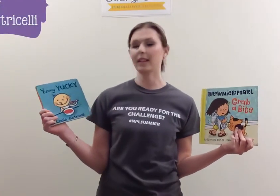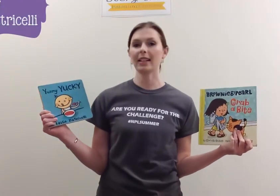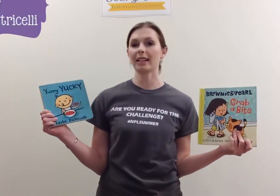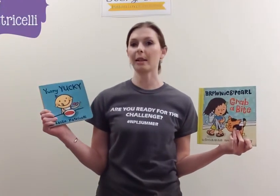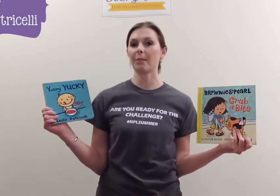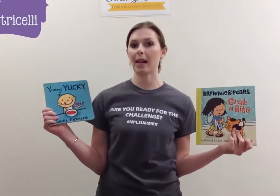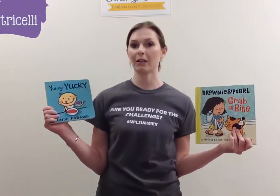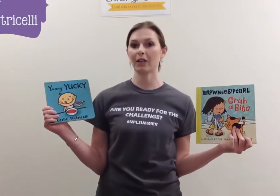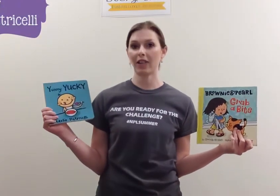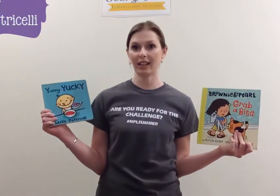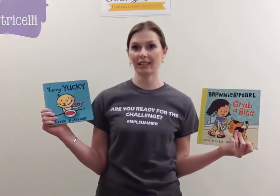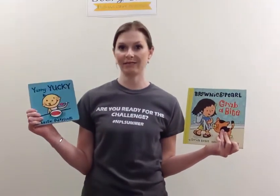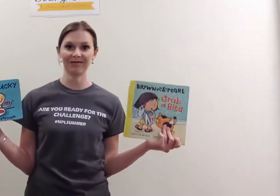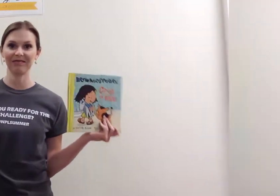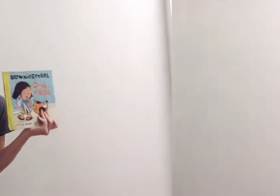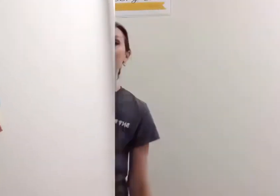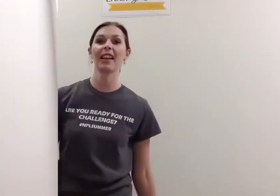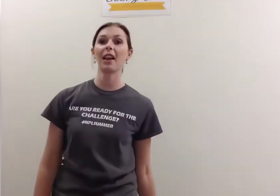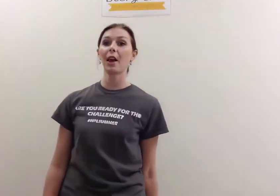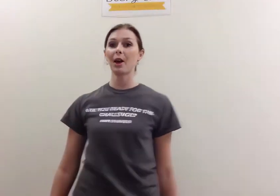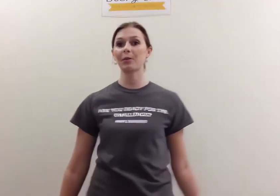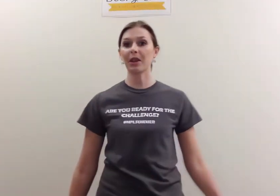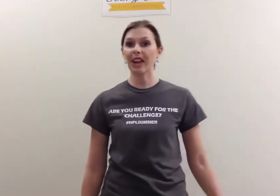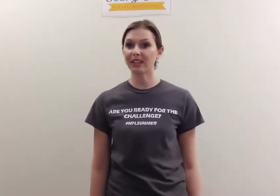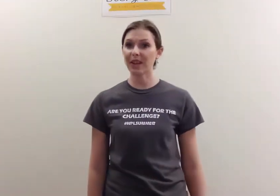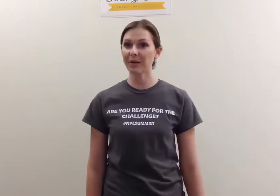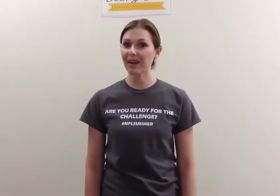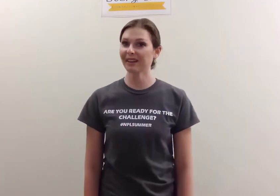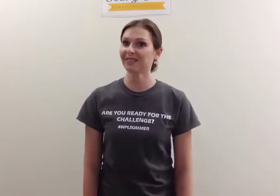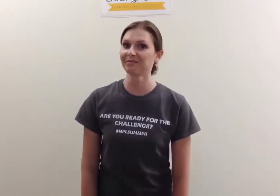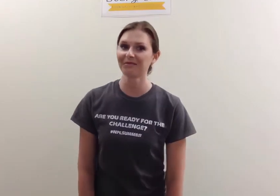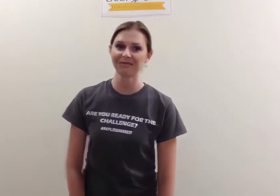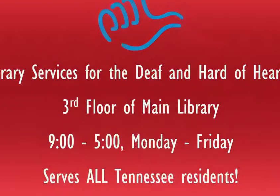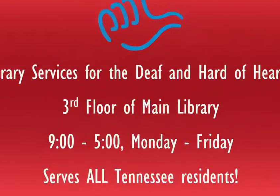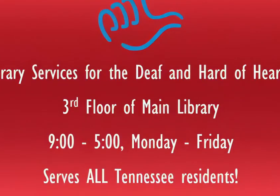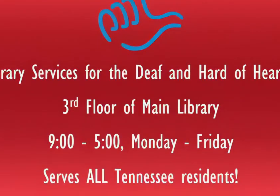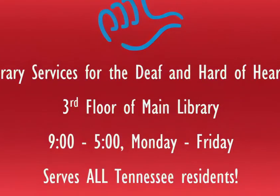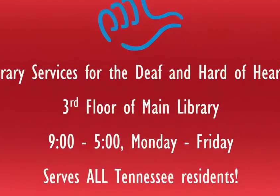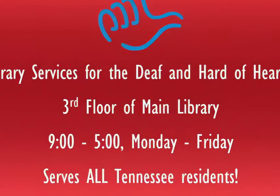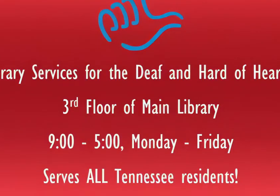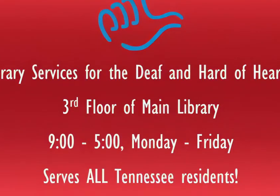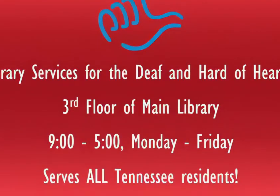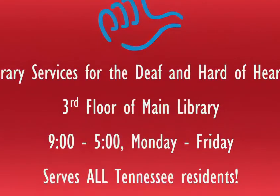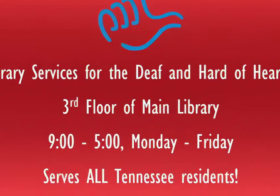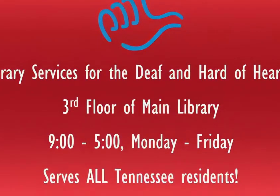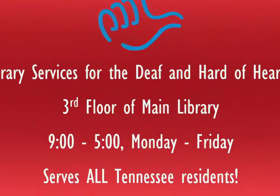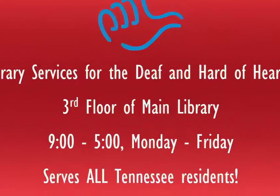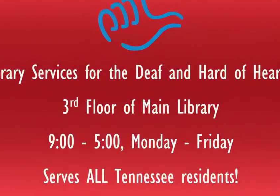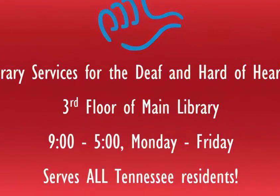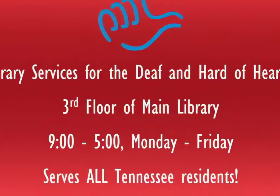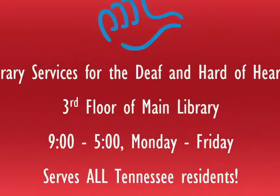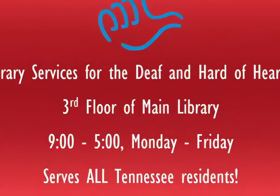Leslie Patricelli. Hope y'all have a great week! Hope y'all